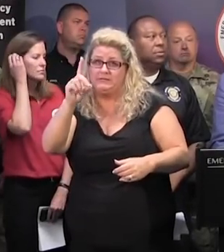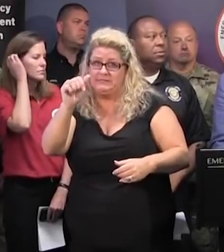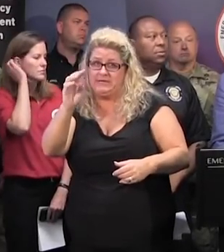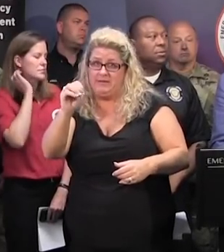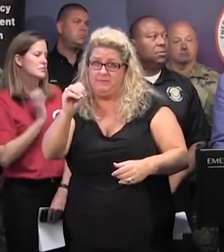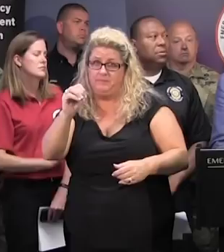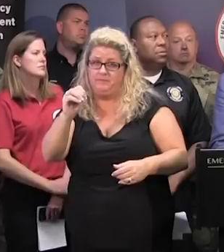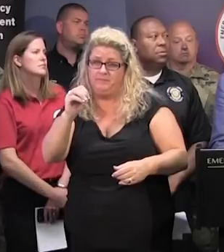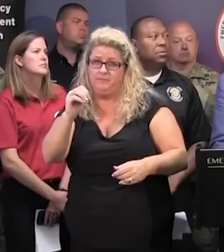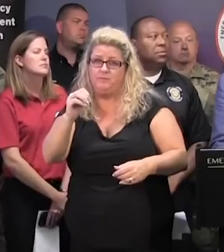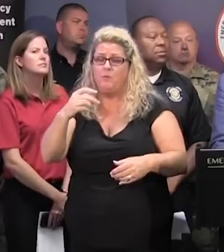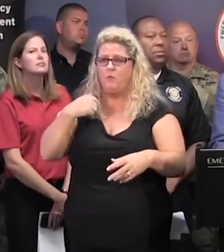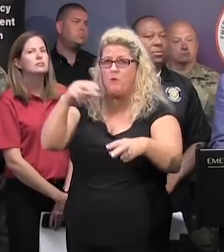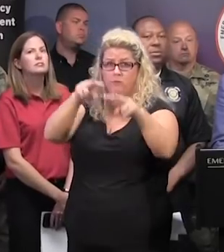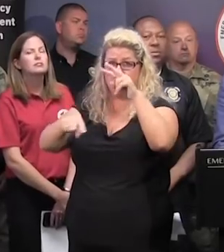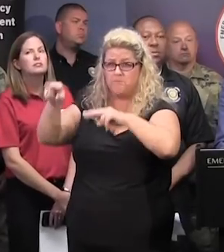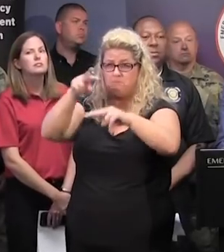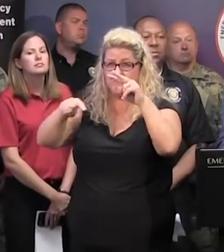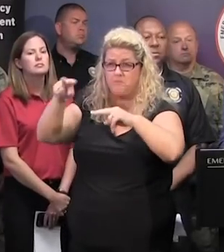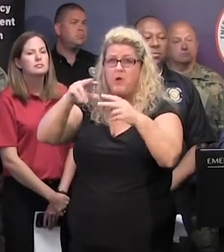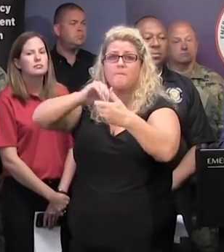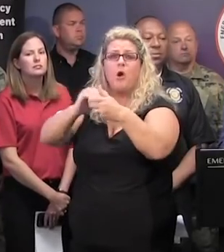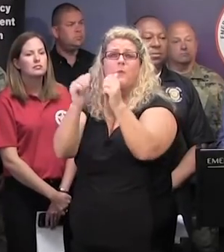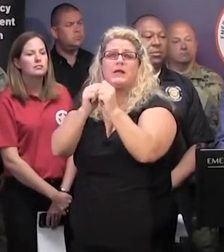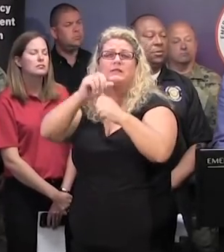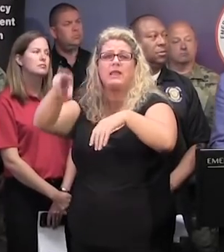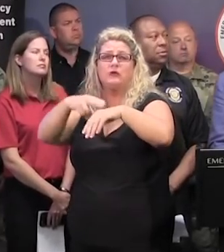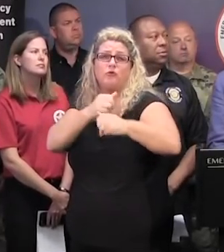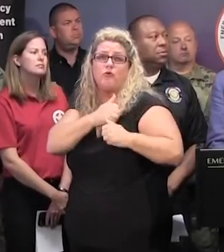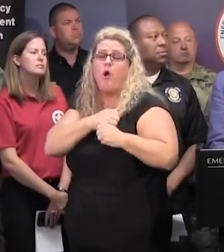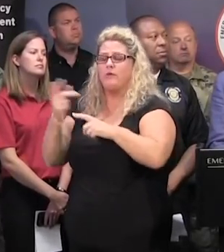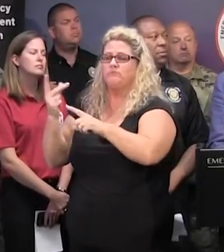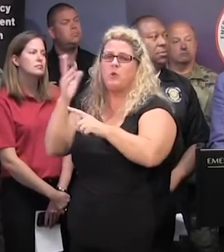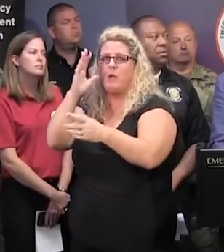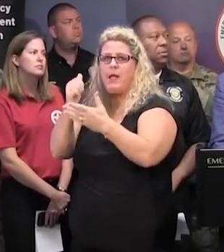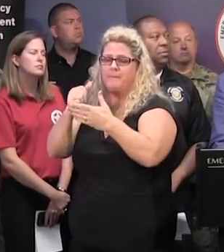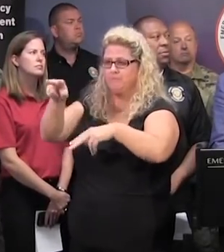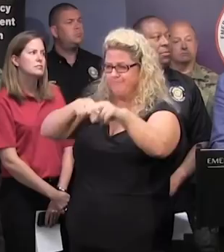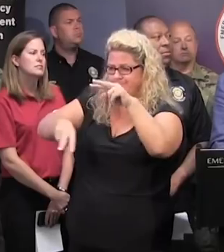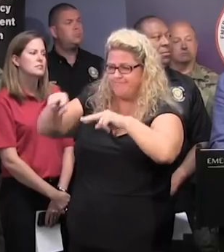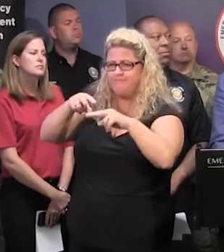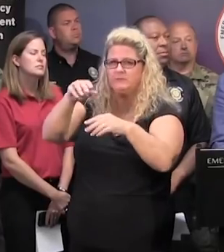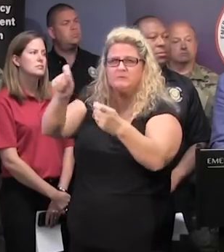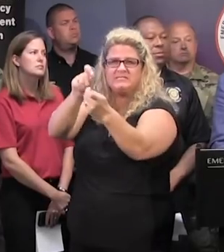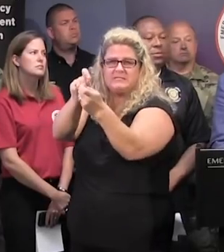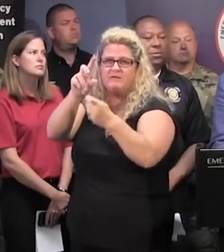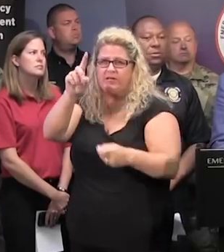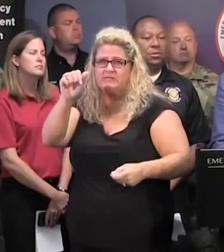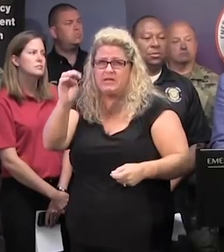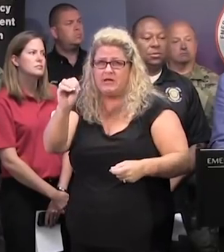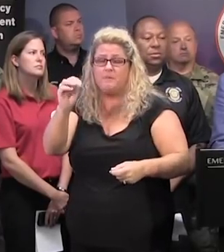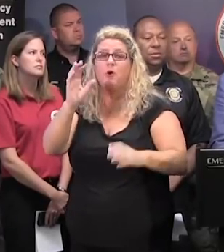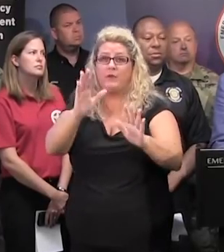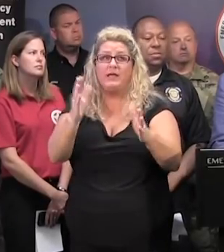that we need to keep closer attention on during the storm, we're partnering with the National Guard to do so. Again, at this time, I would still suggest that